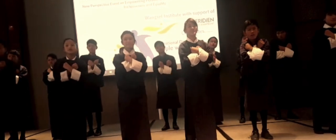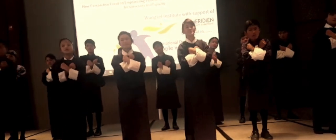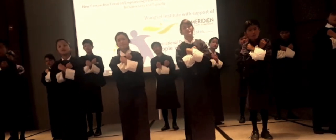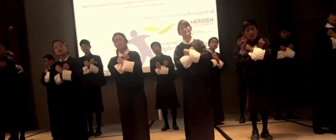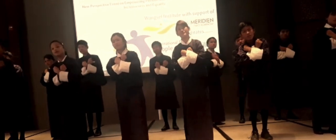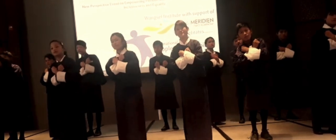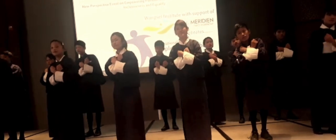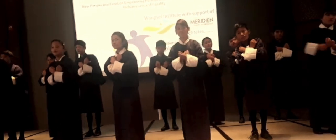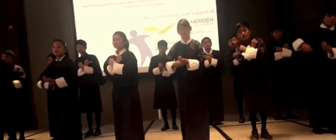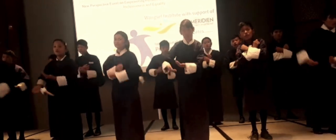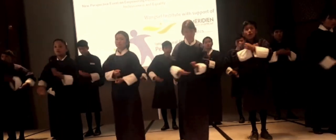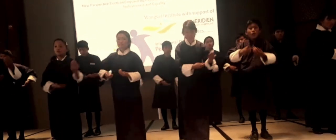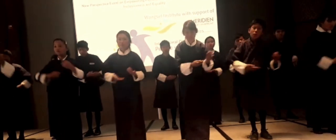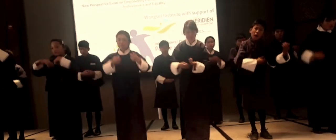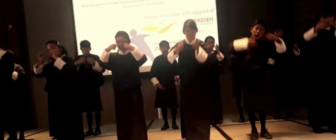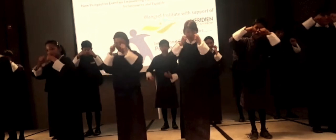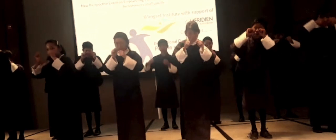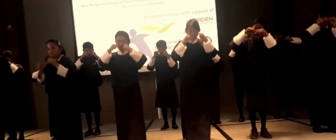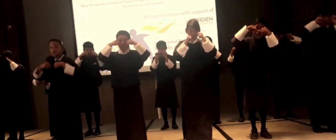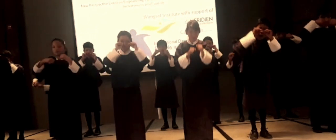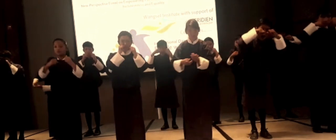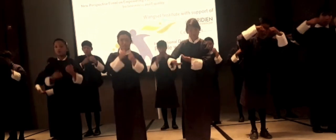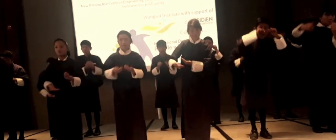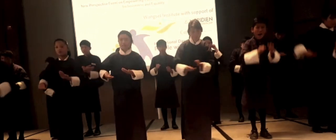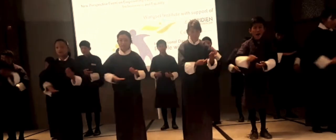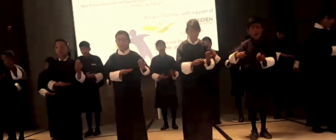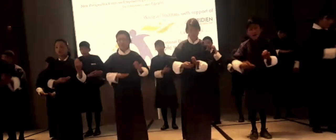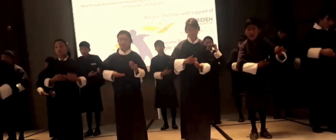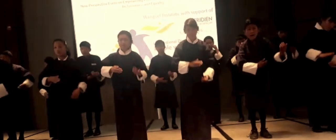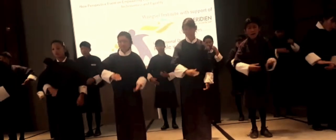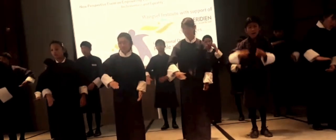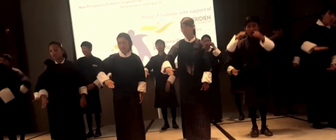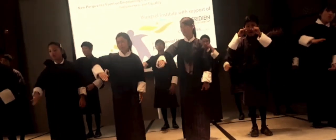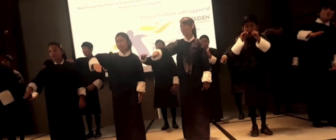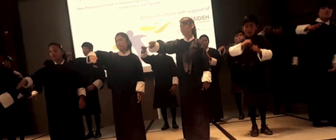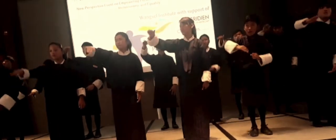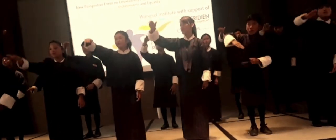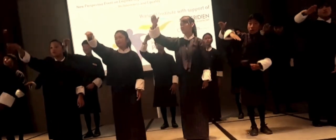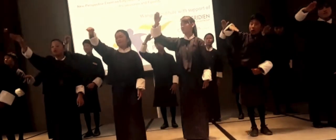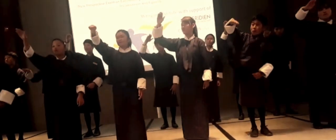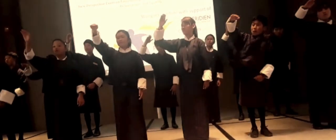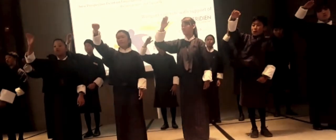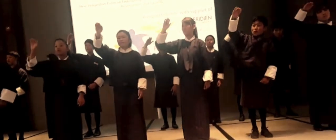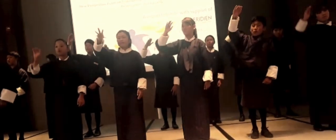I, I watch them grow, I who can wet your eyes,